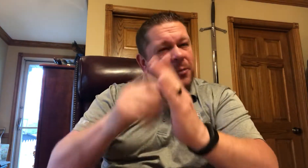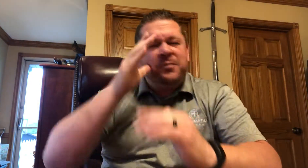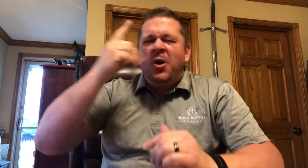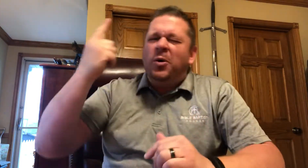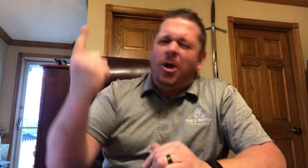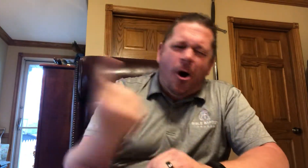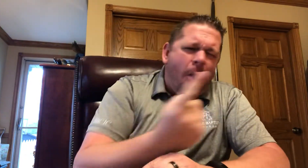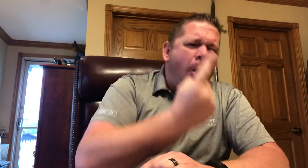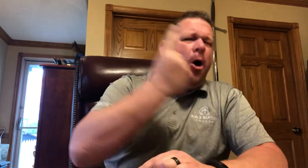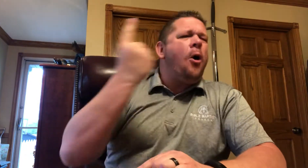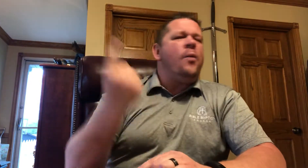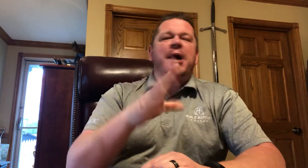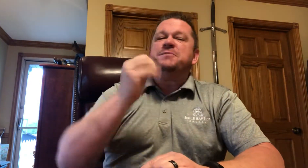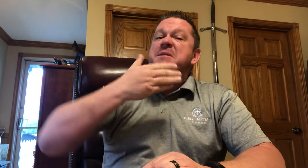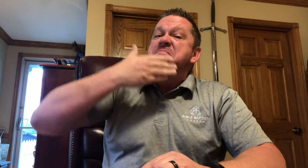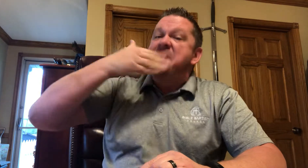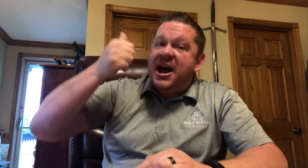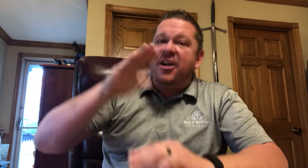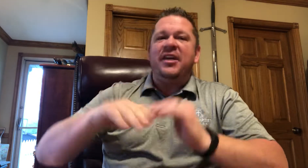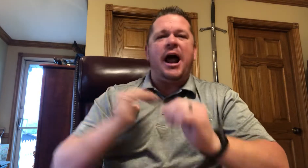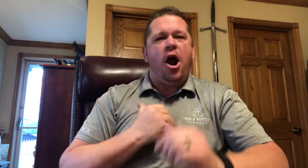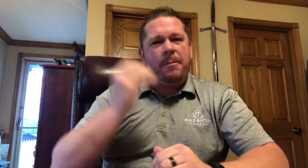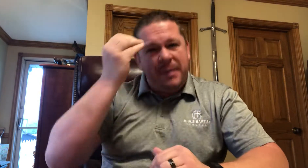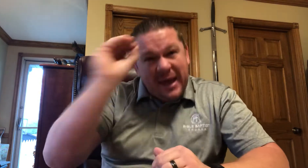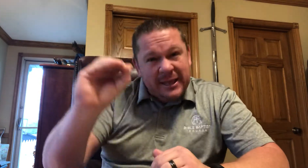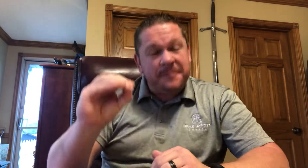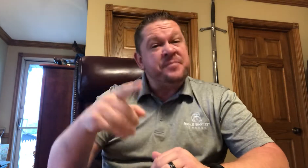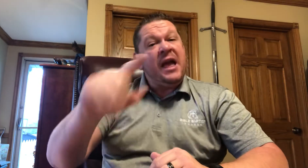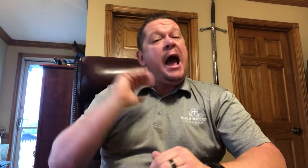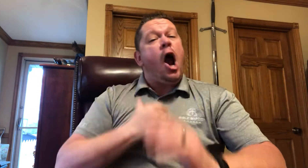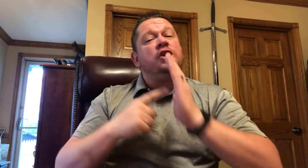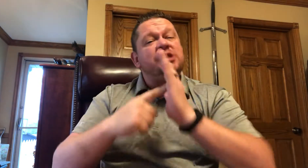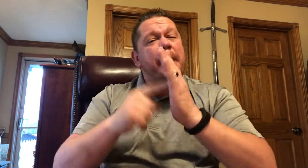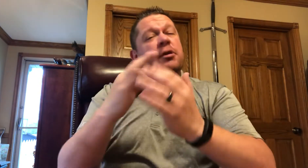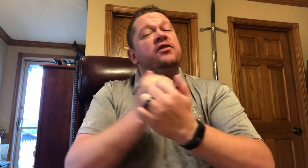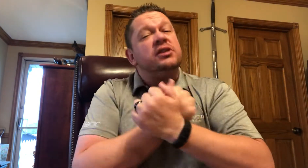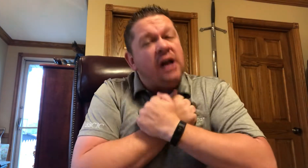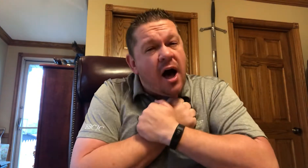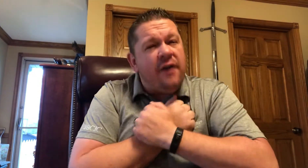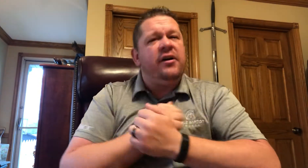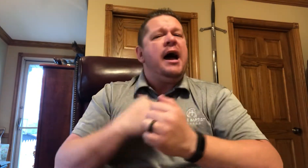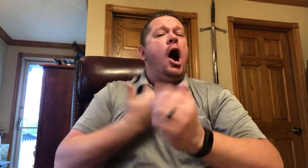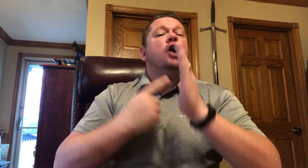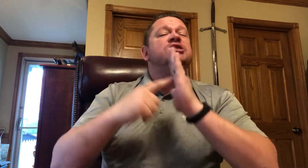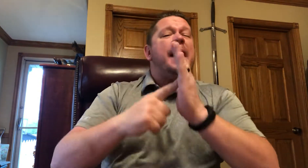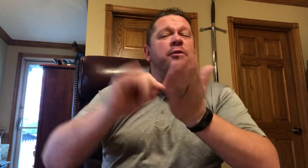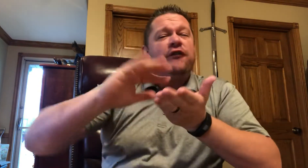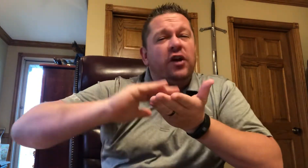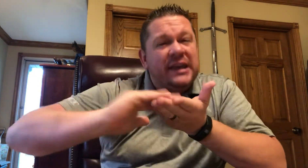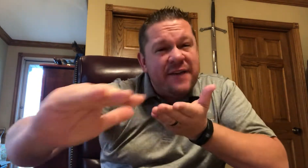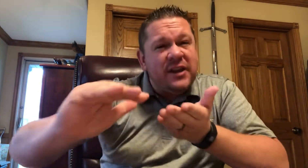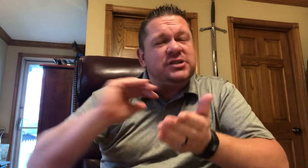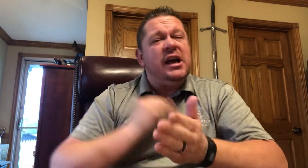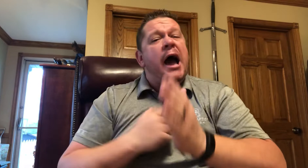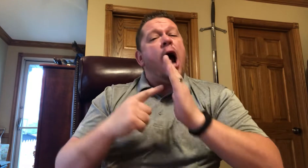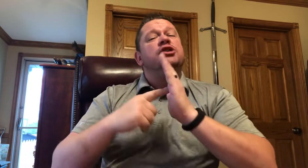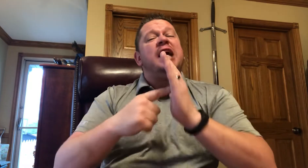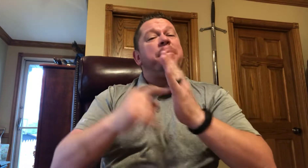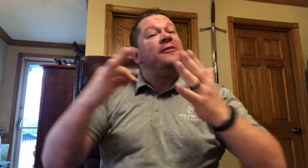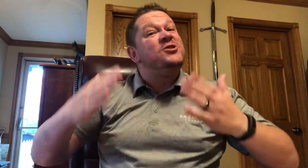will always be better than our opinion. Our example of love, our example of forgiveness, our example of